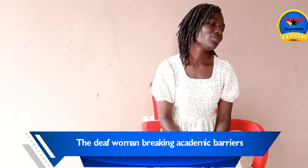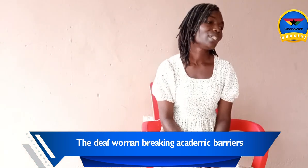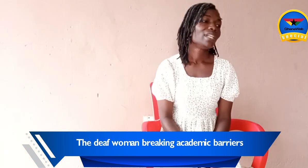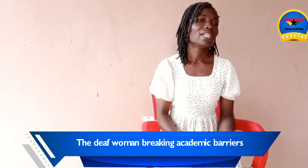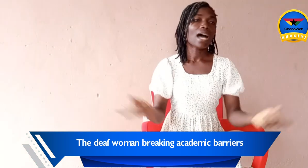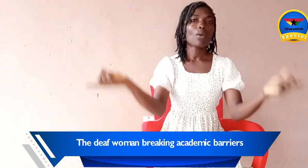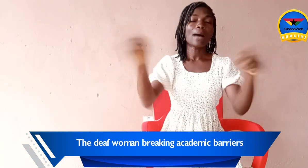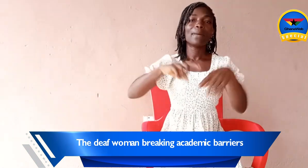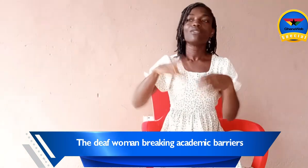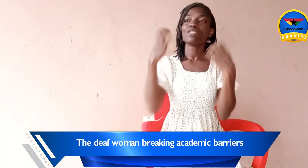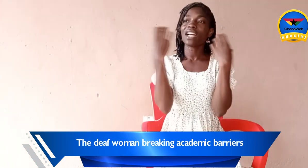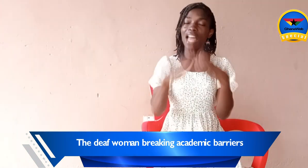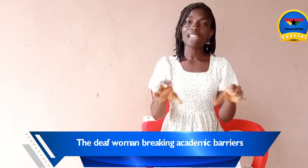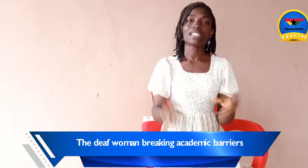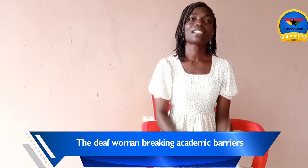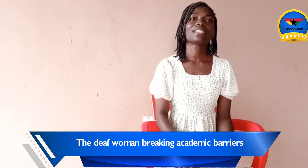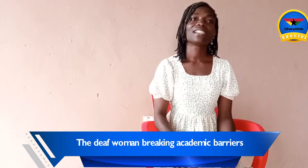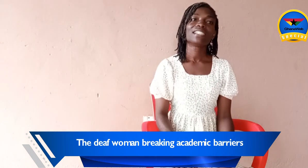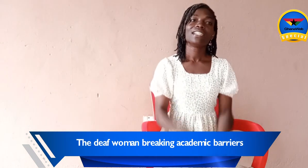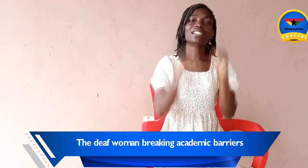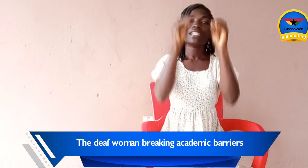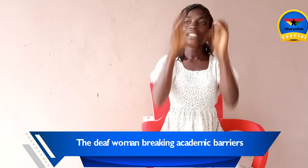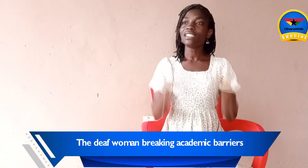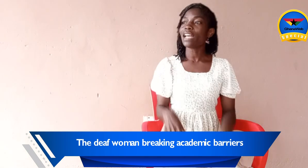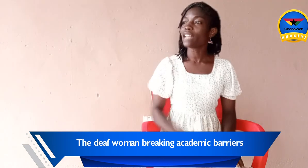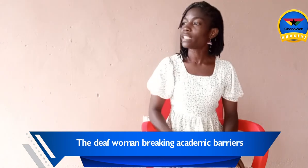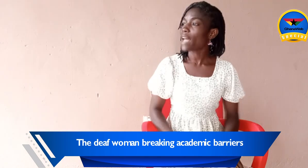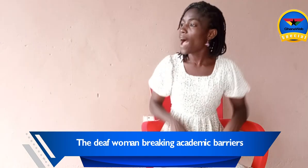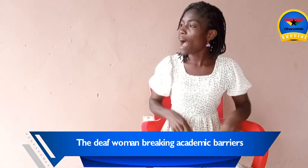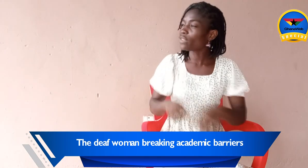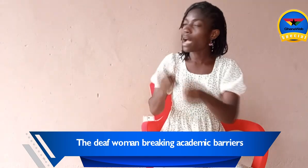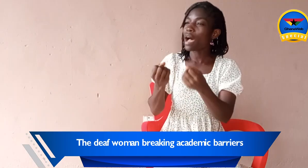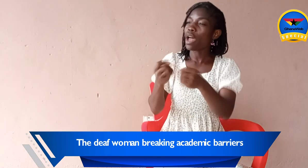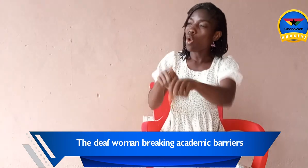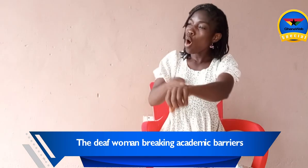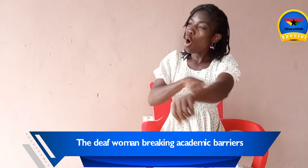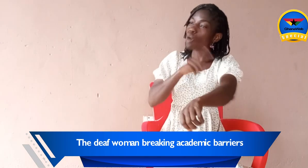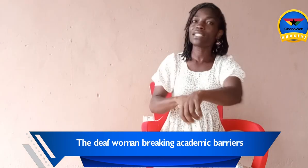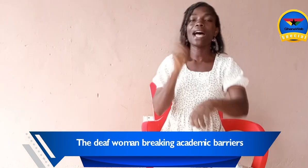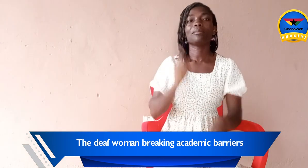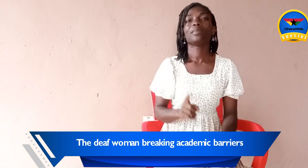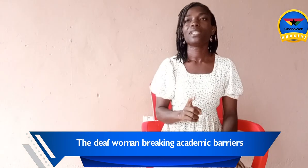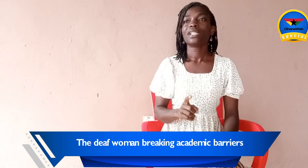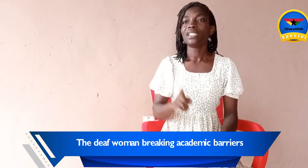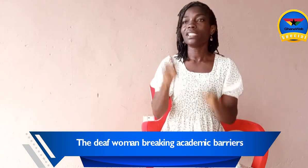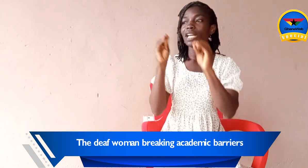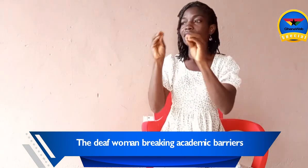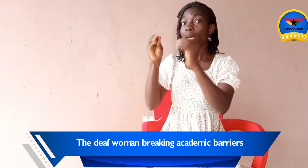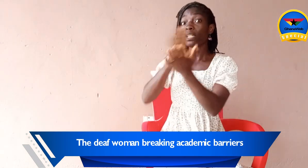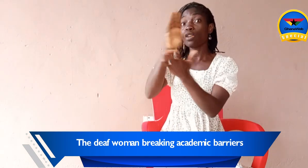Then I will come back to the class, then the teacher says, after a long time, the teacher in the middle of